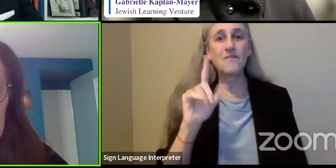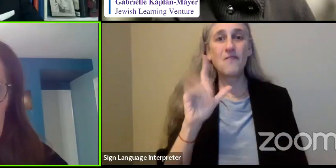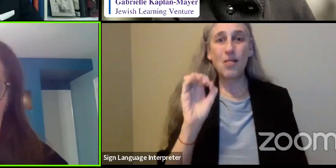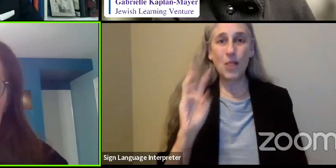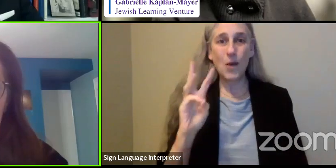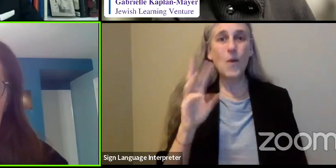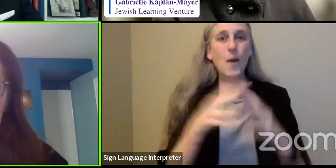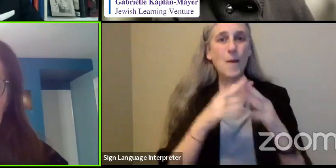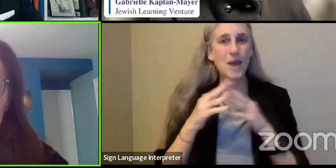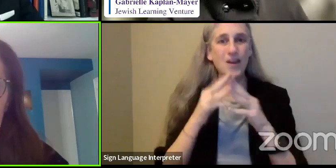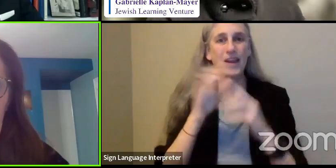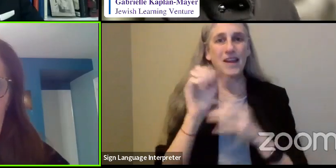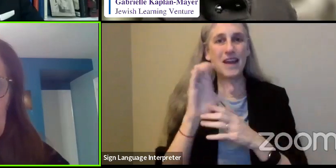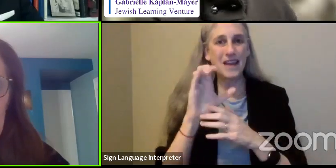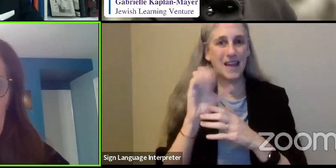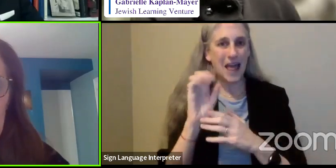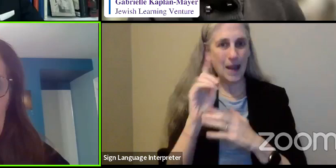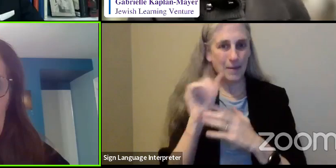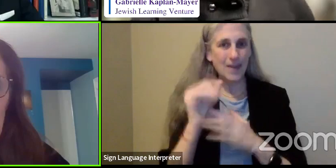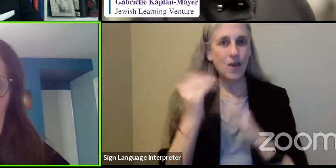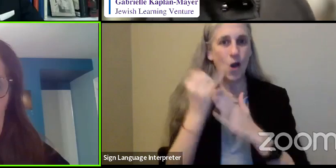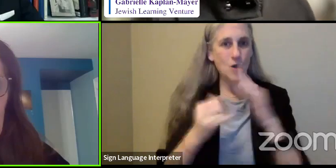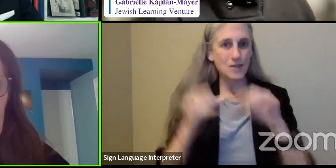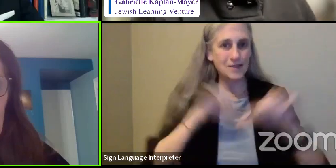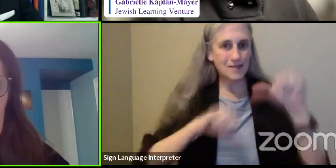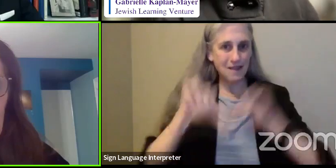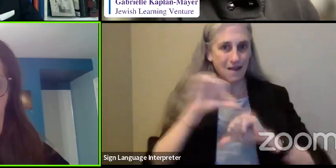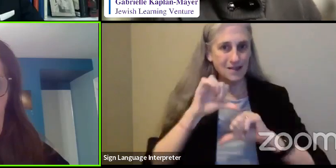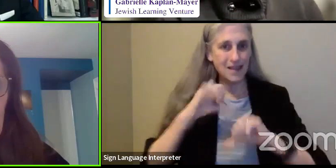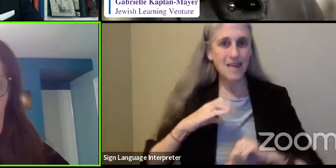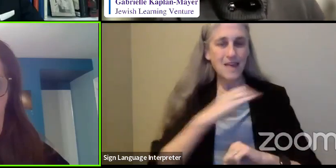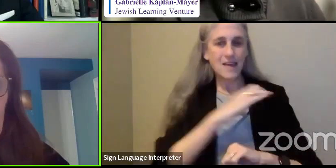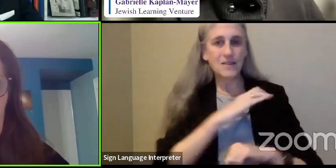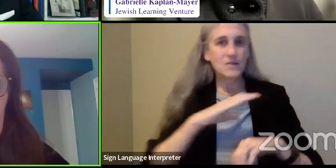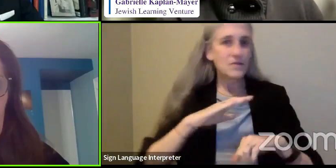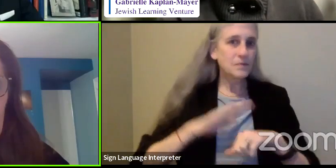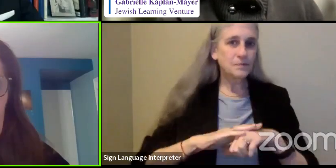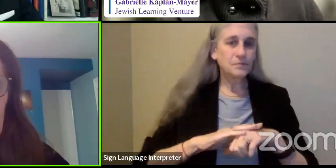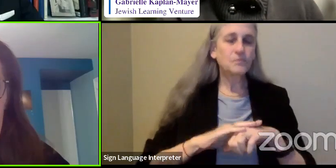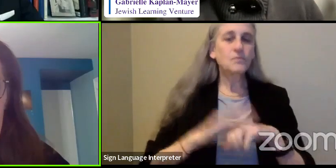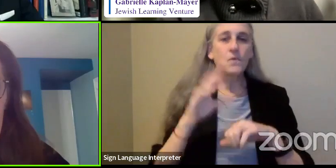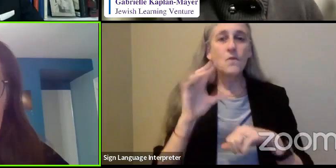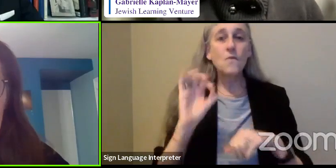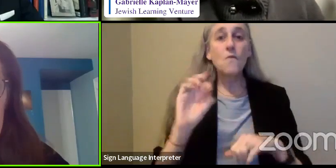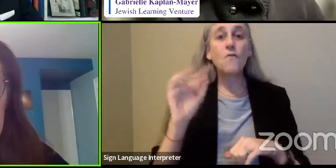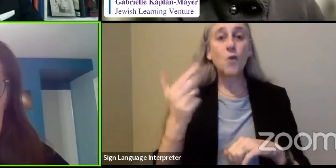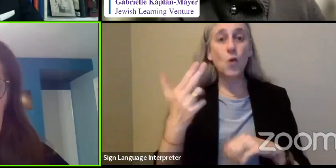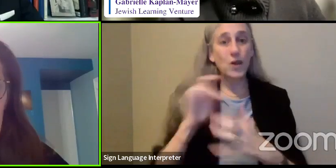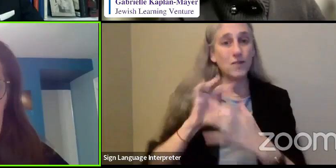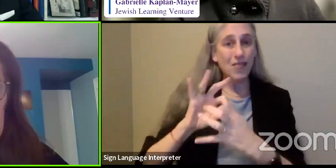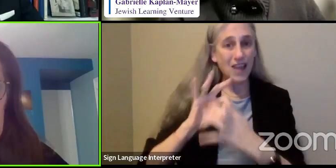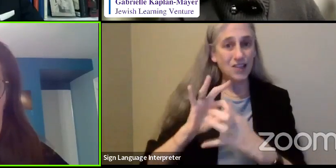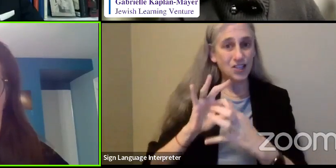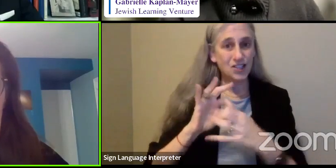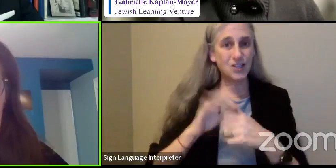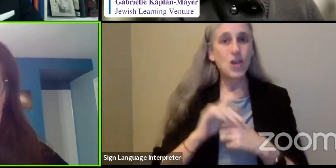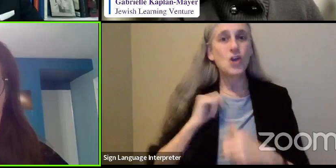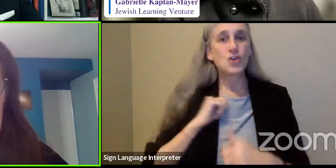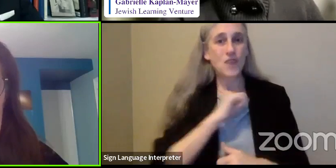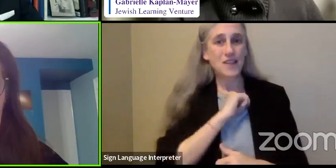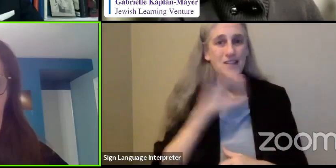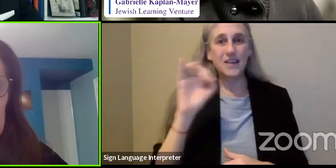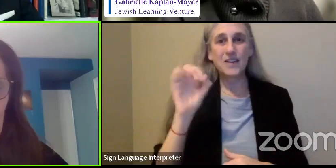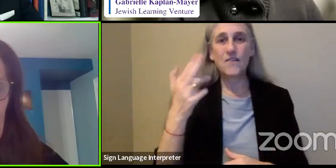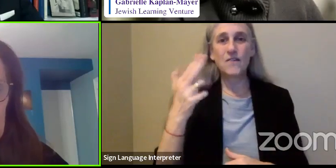and Sciences and a member of the Council on Four Nations. He is a trustee emeritus of Johns Hopkins